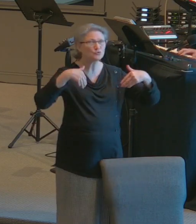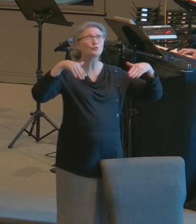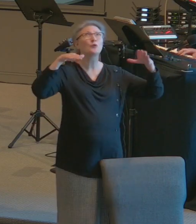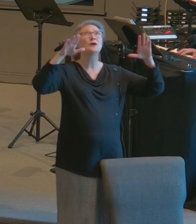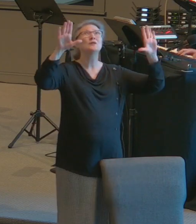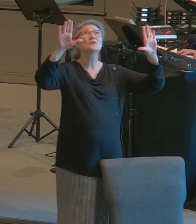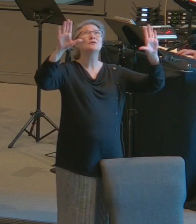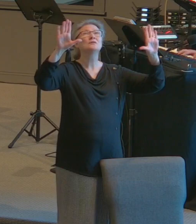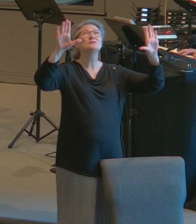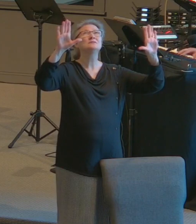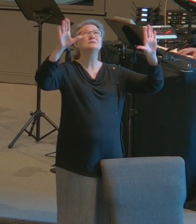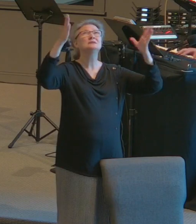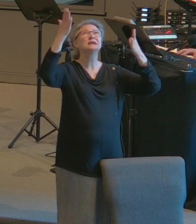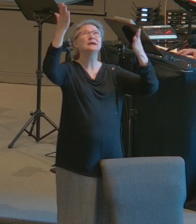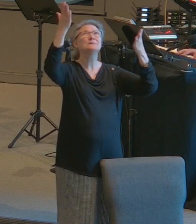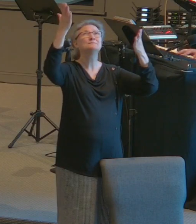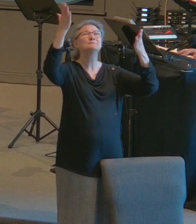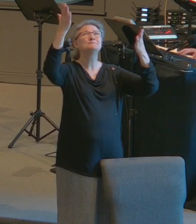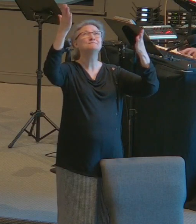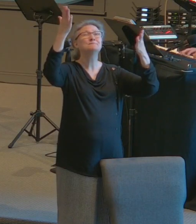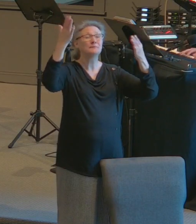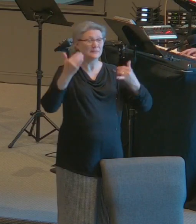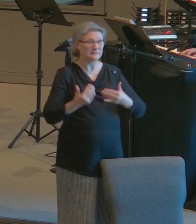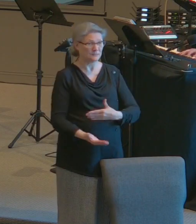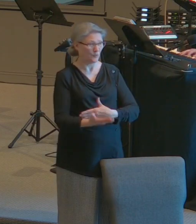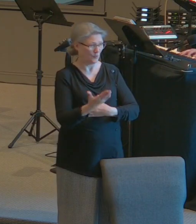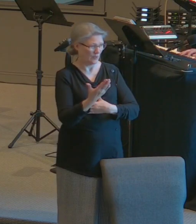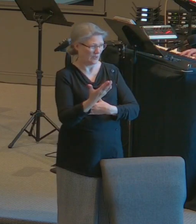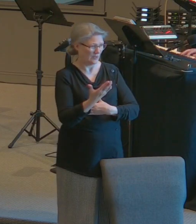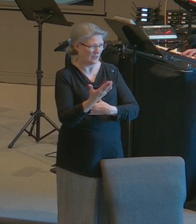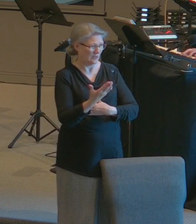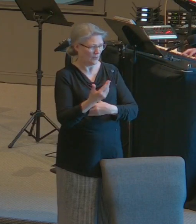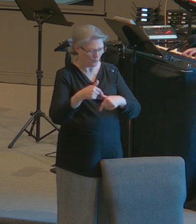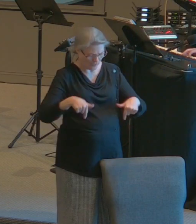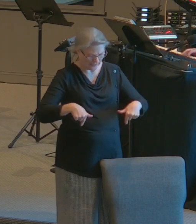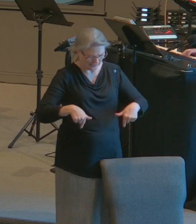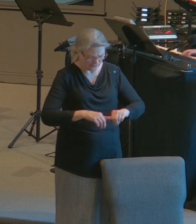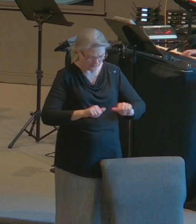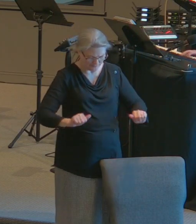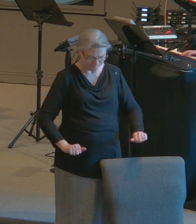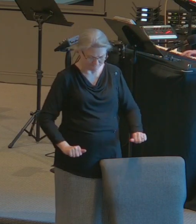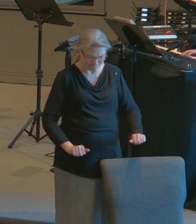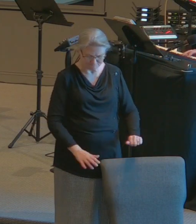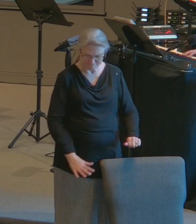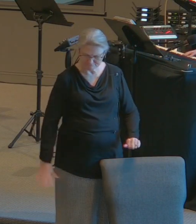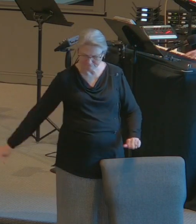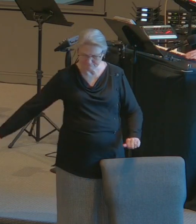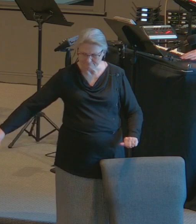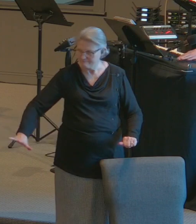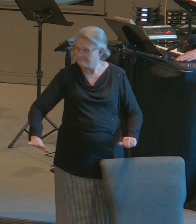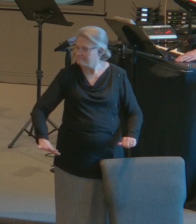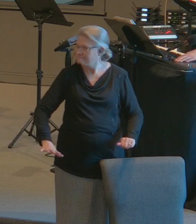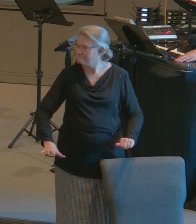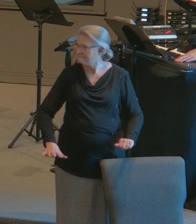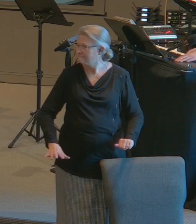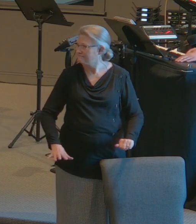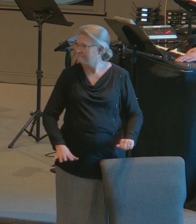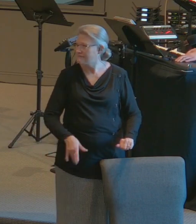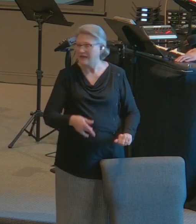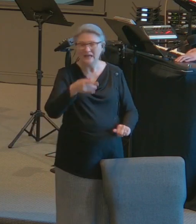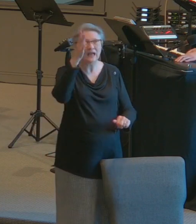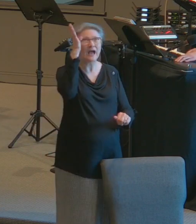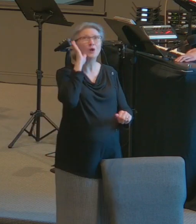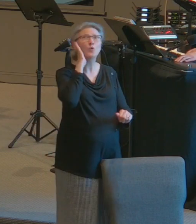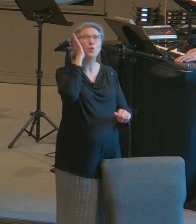life to Jesus Christ even this morning in this altar God will